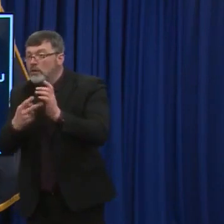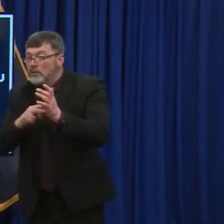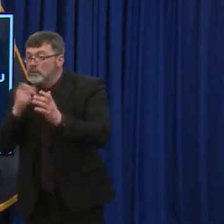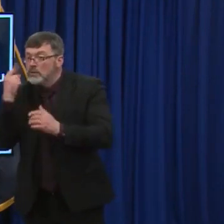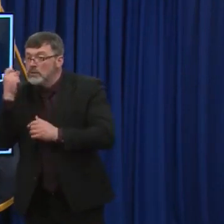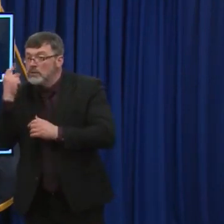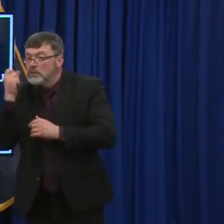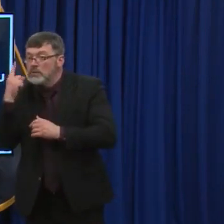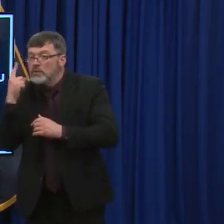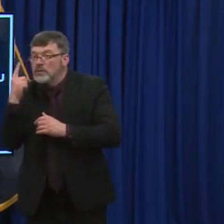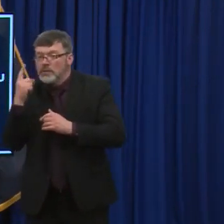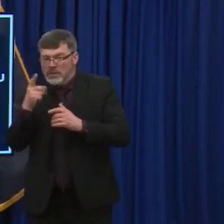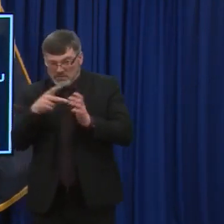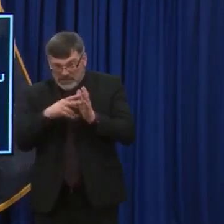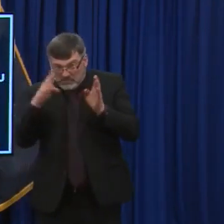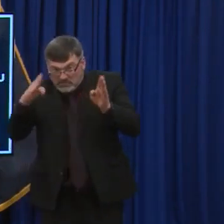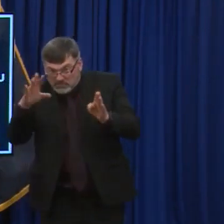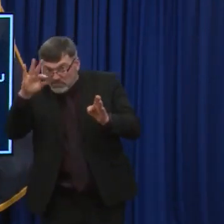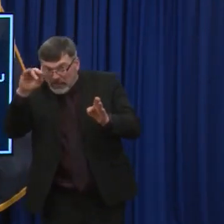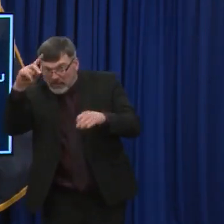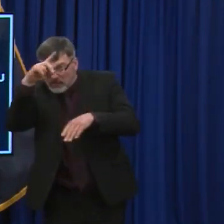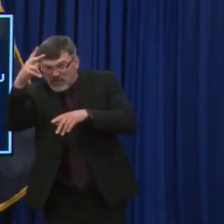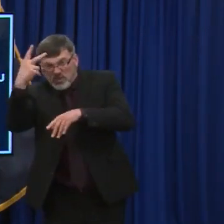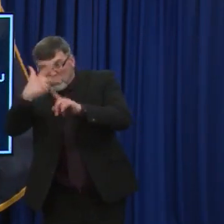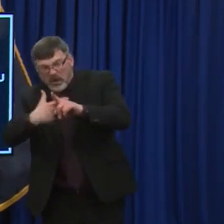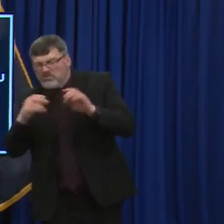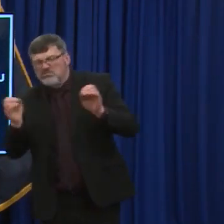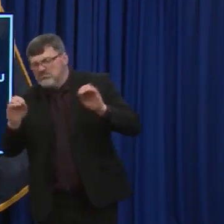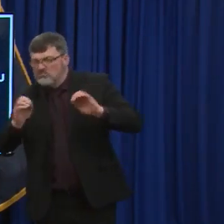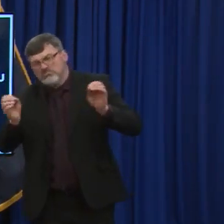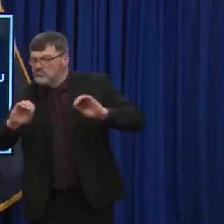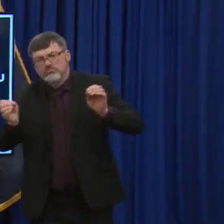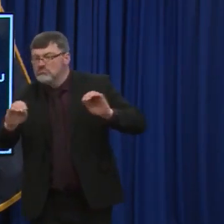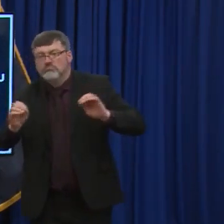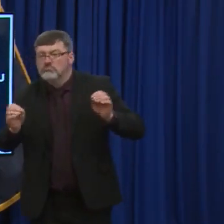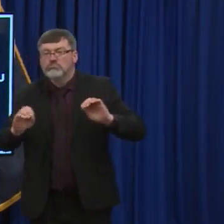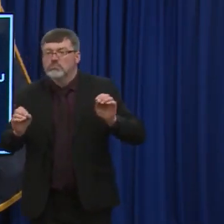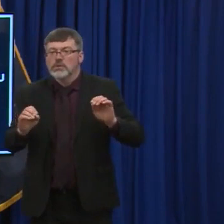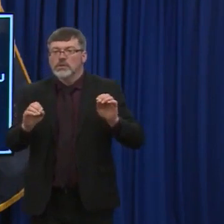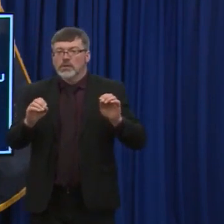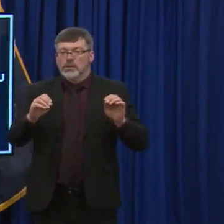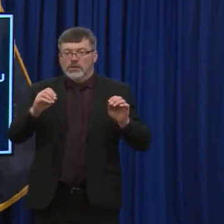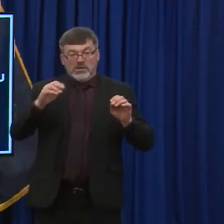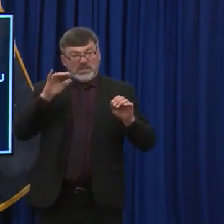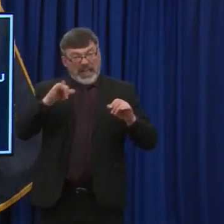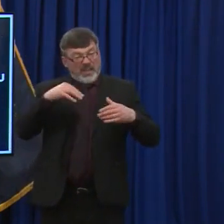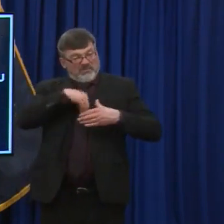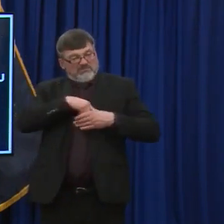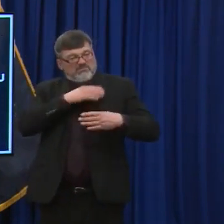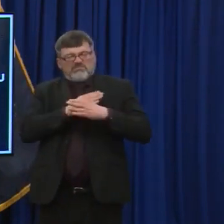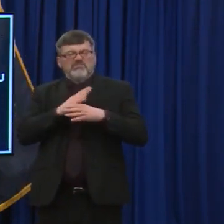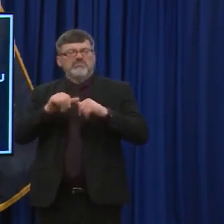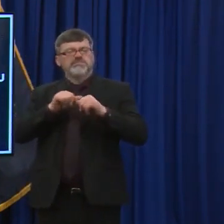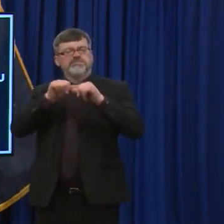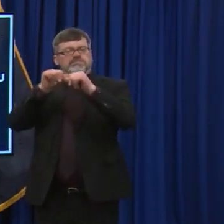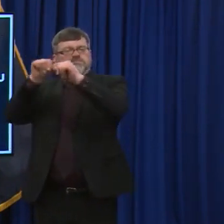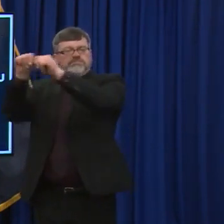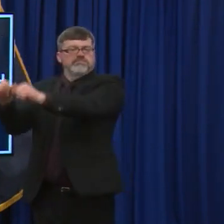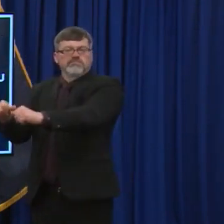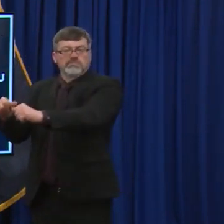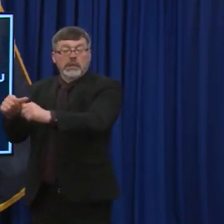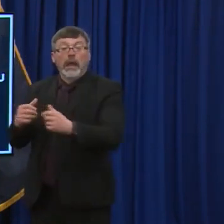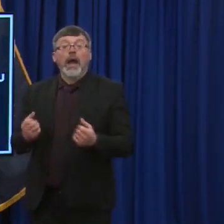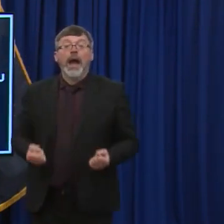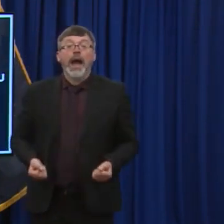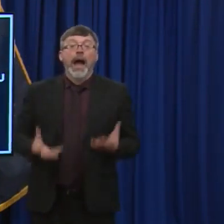in the vaccines. Uh, we believe immunity, um, lasts likely for, for months, um, if not years, uh, but how